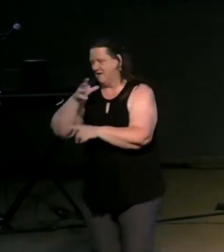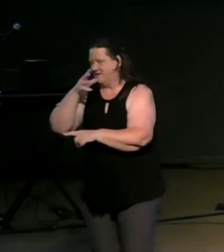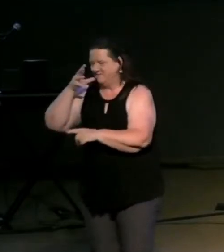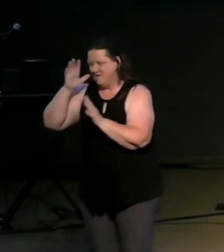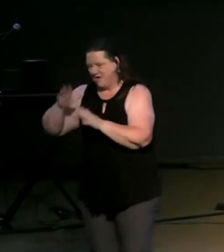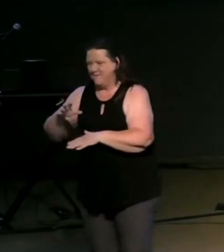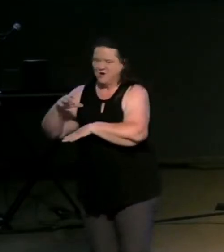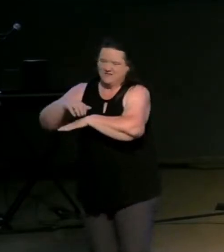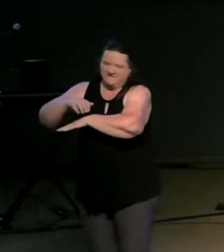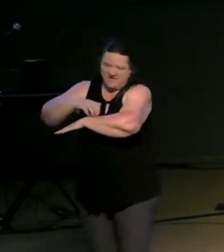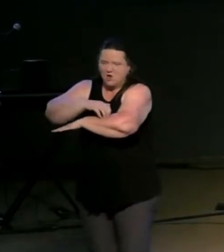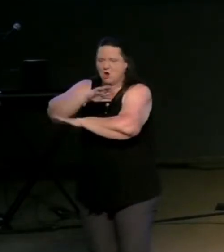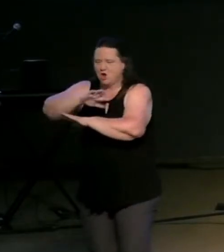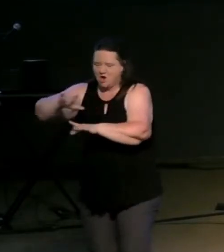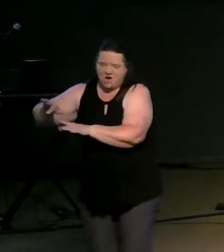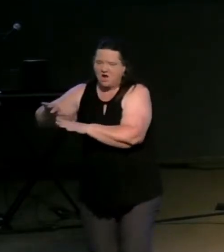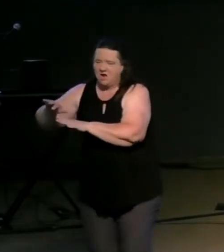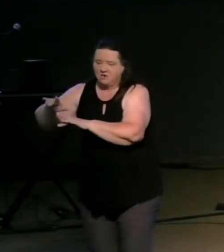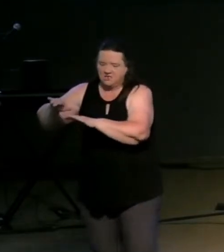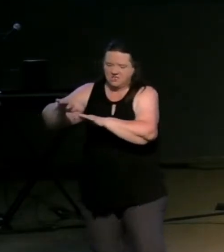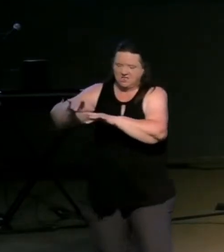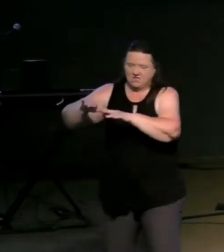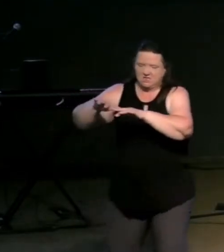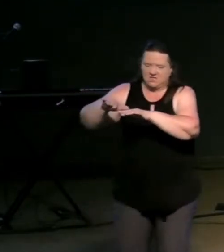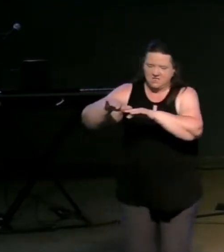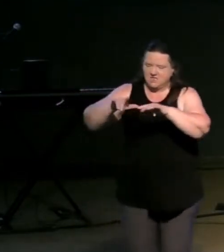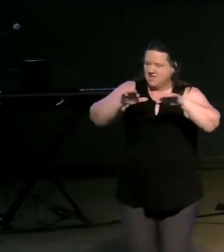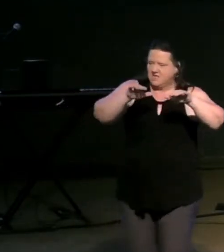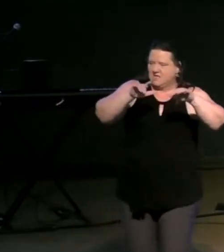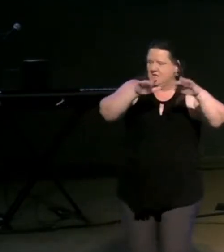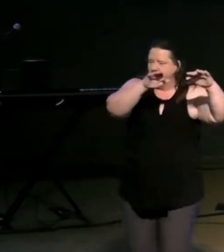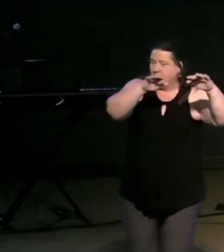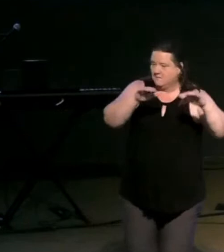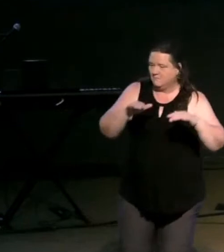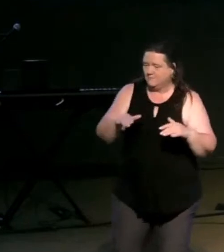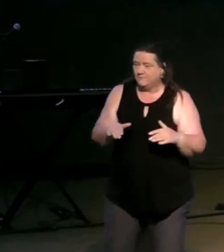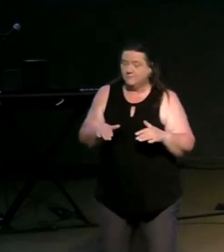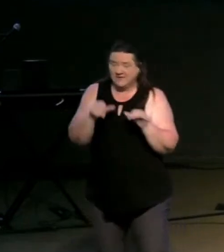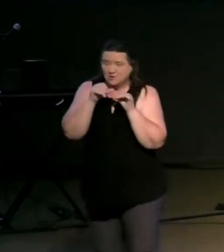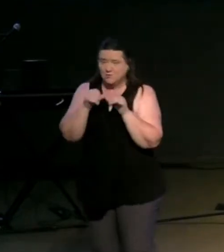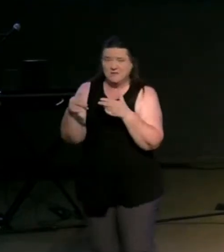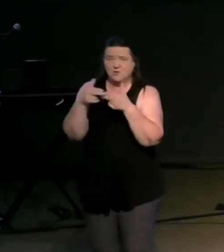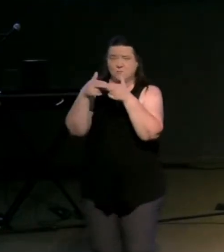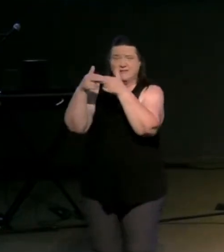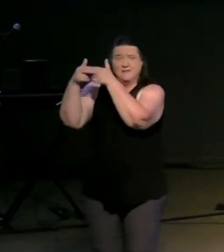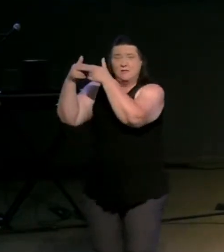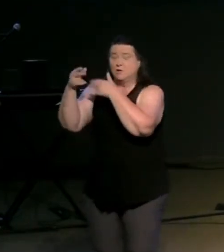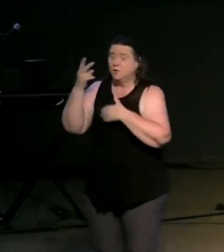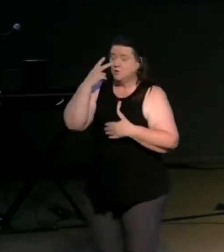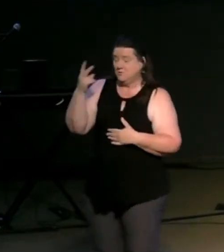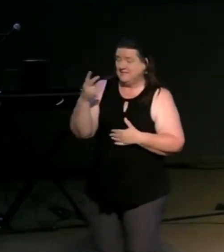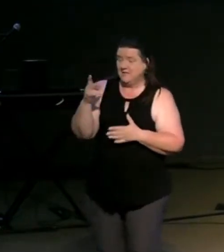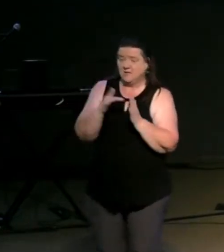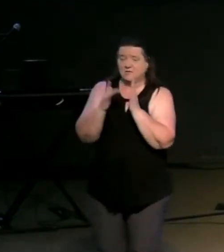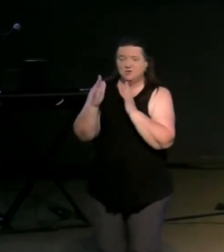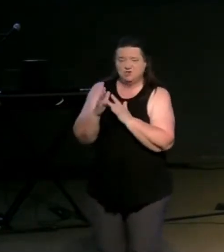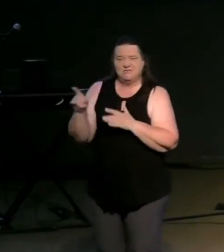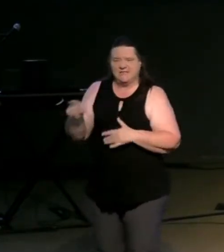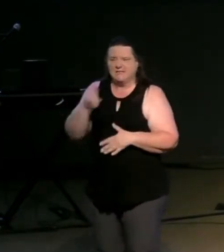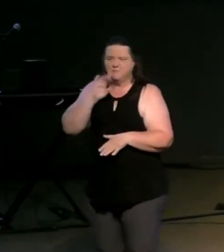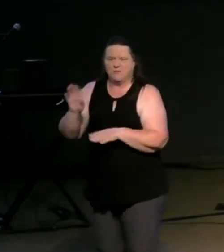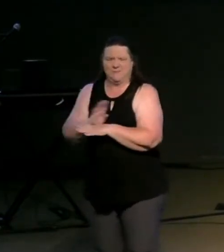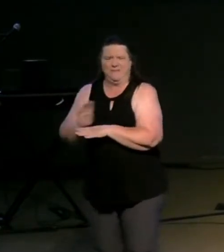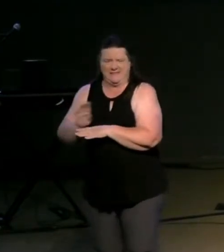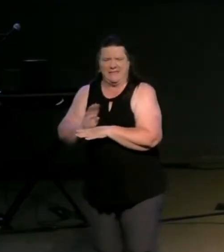the vineyard and where we see from there and we build is as you see as david as you continue with these slides as you see here jesus is quite busy